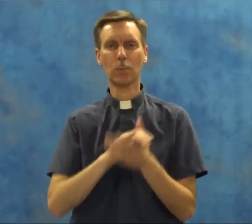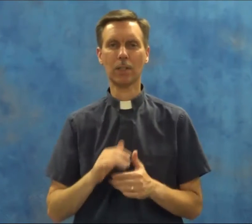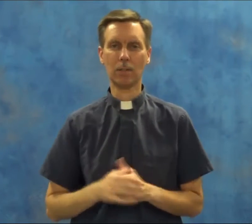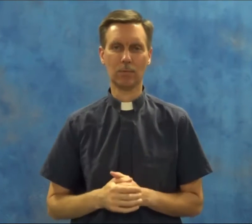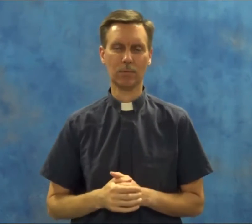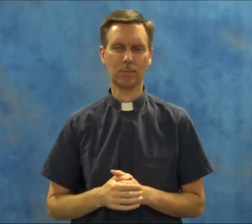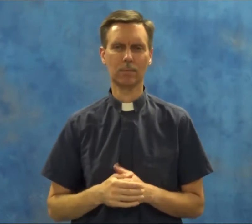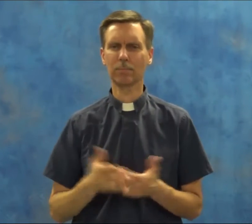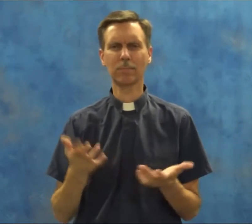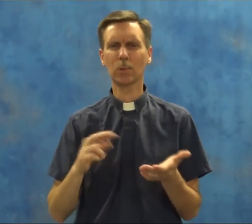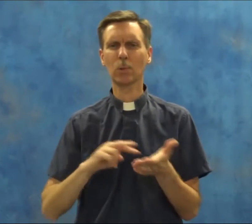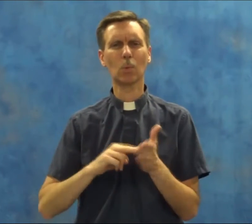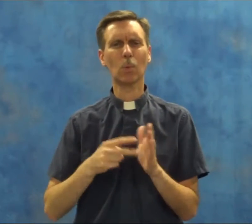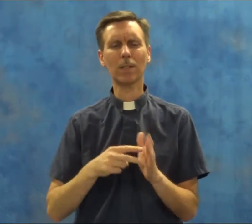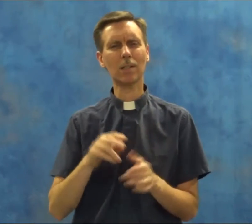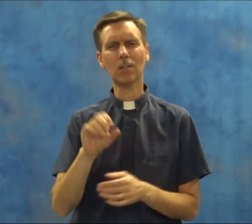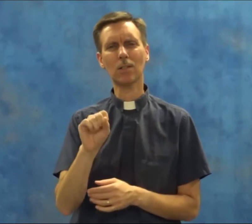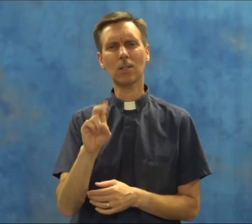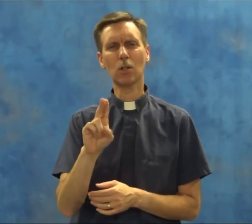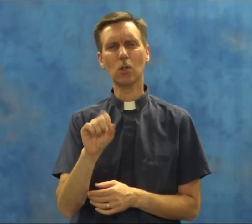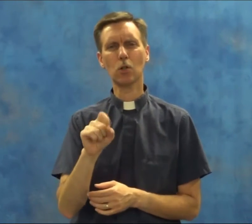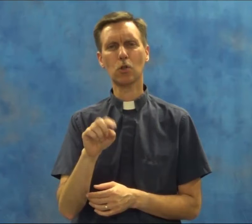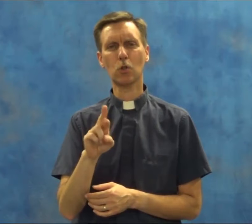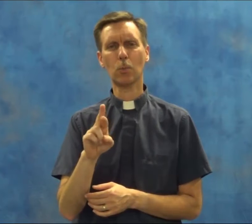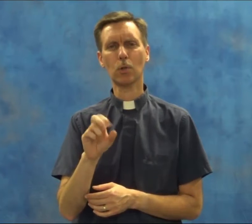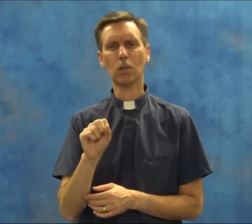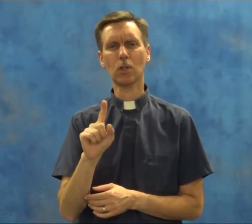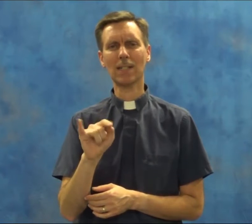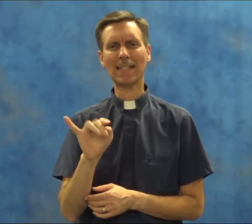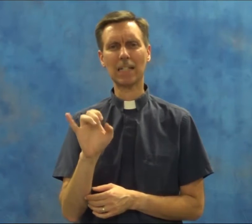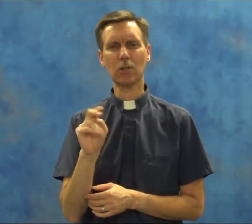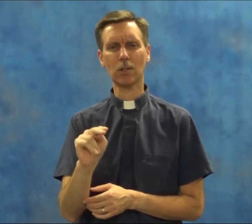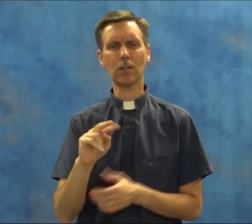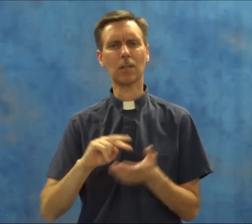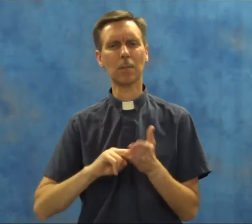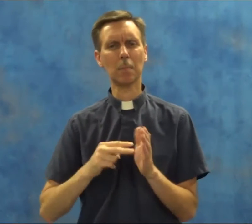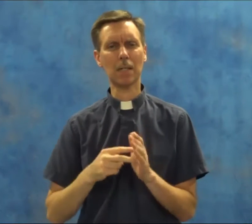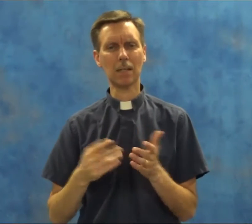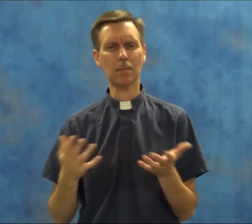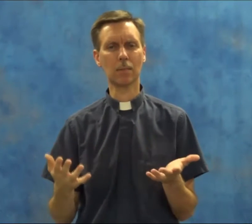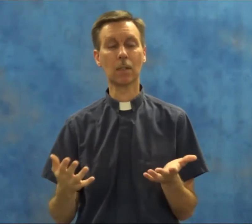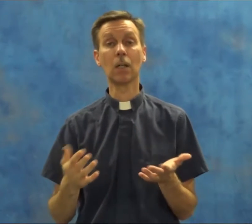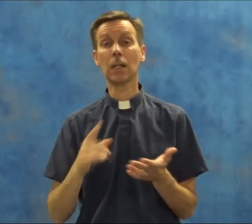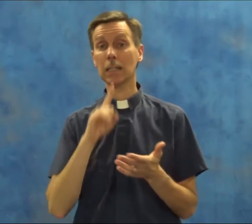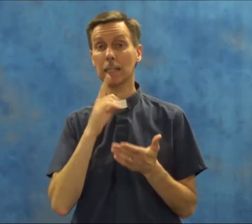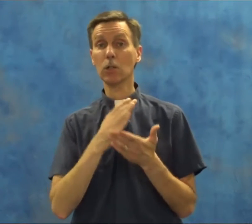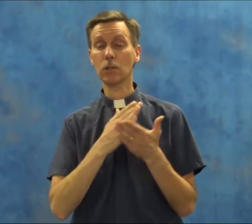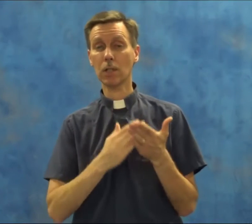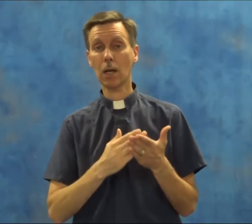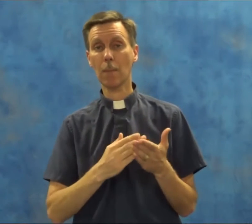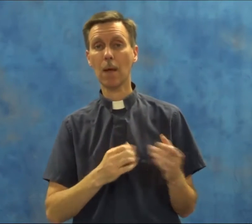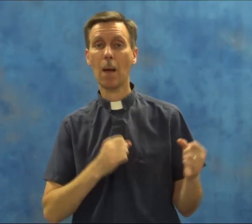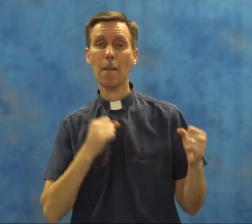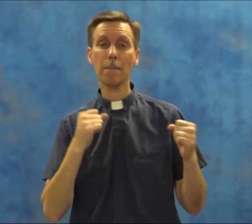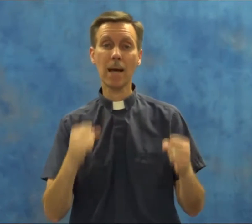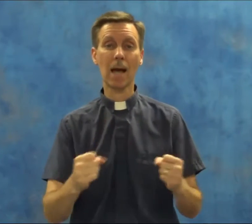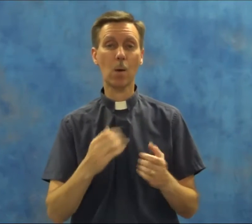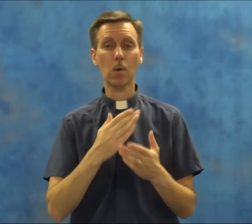belief. What does superstition mean? That there's some power,